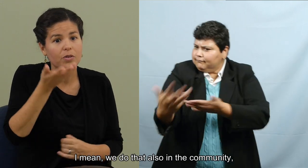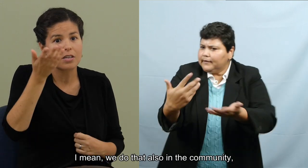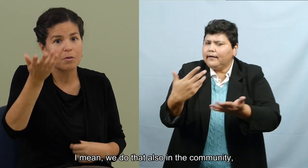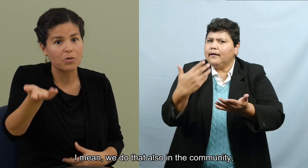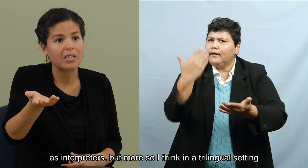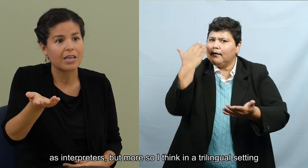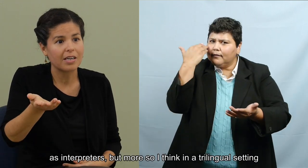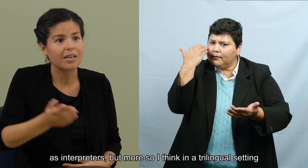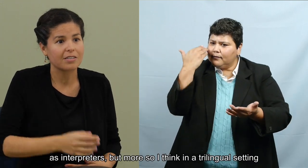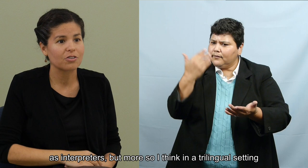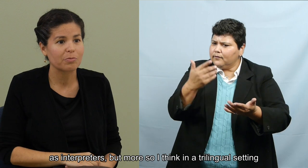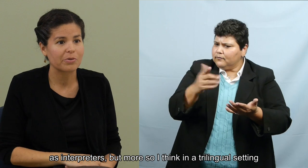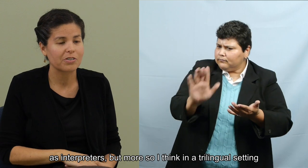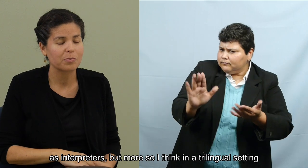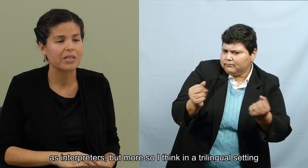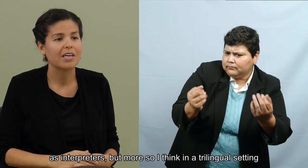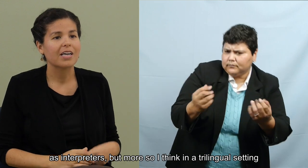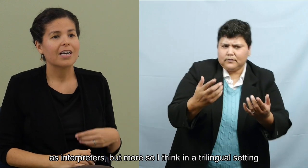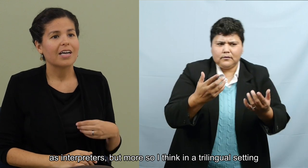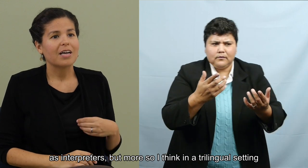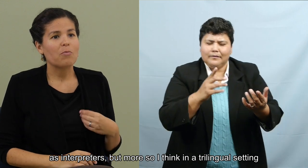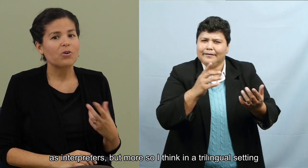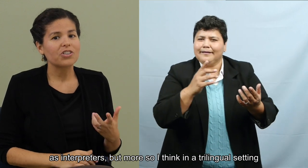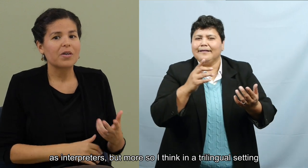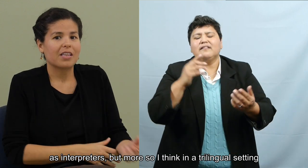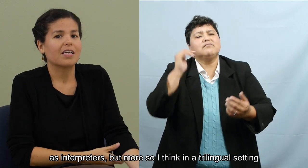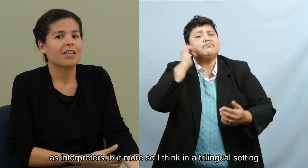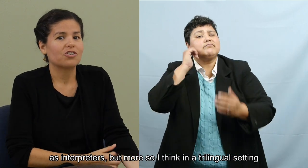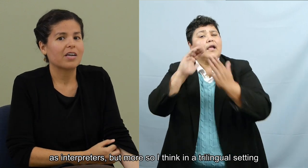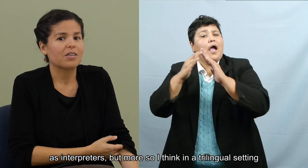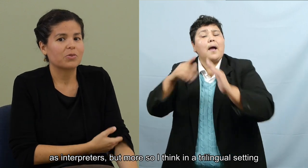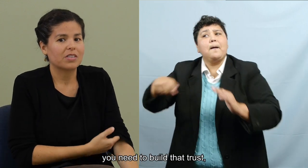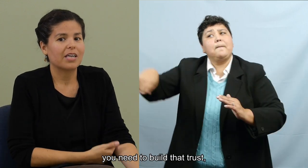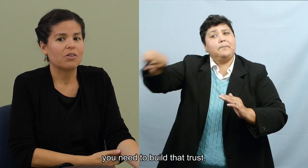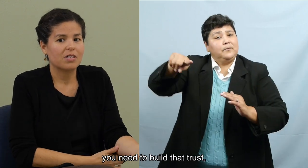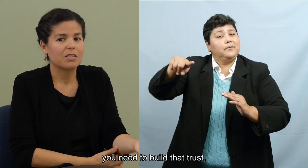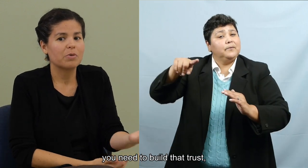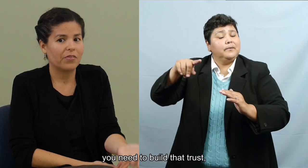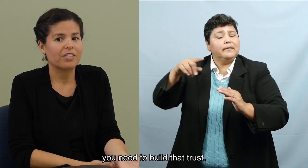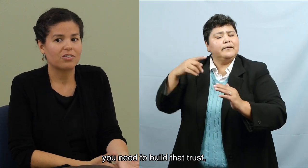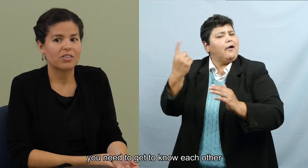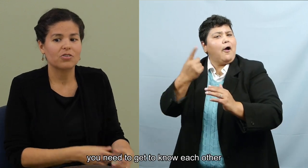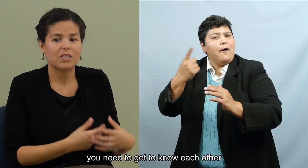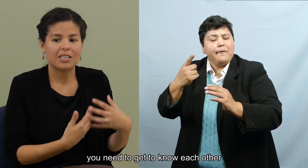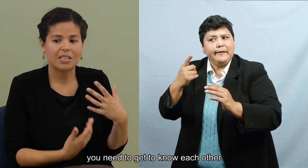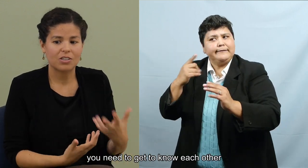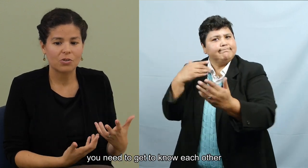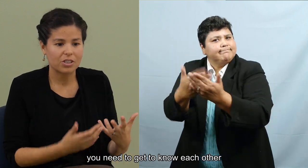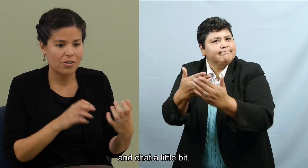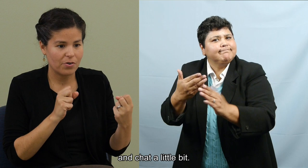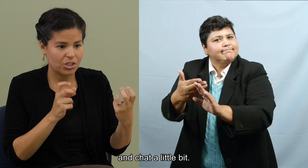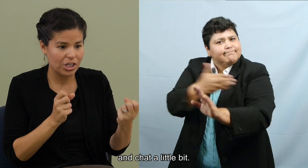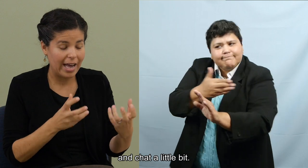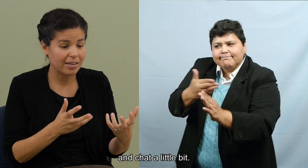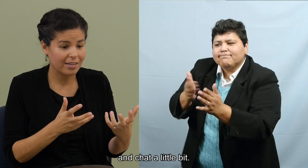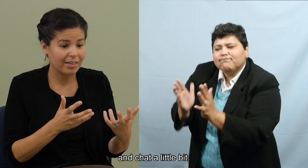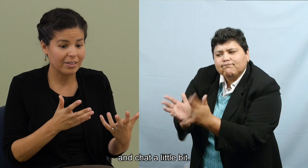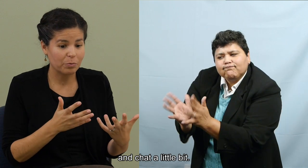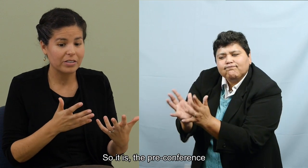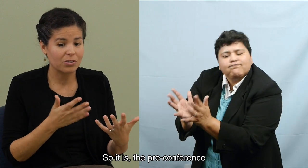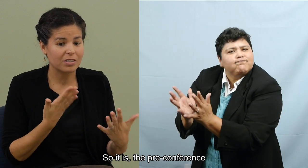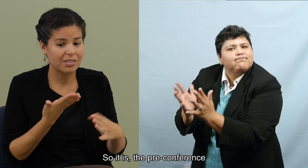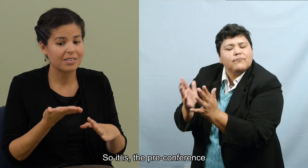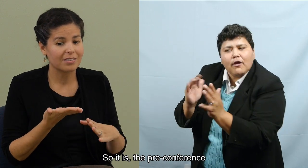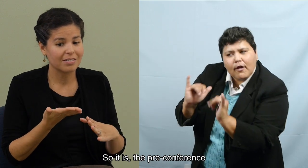do that also in the community as interpreters, but more so I think in a trilingual setting, you need to build that trust. You need to get to know each other and chat